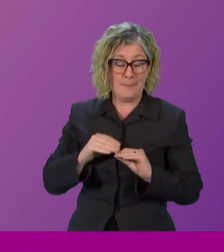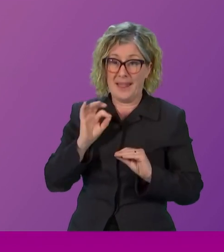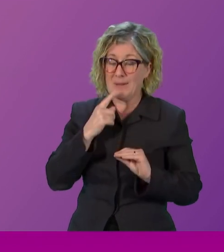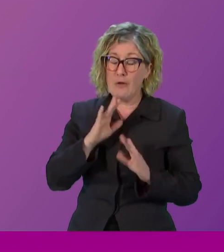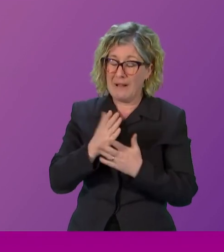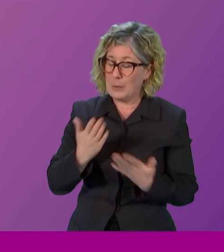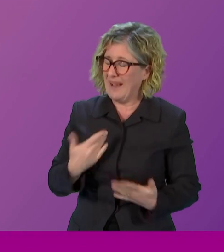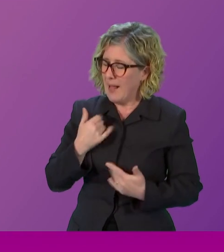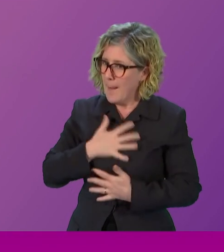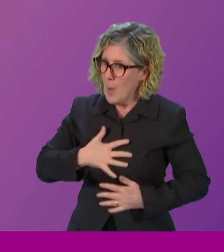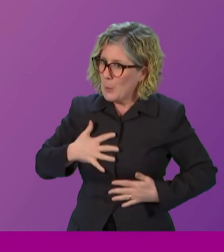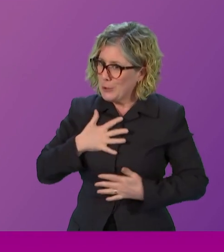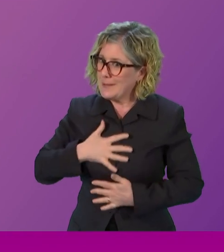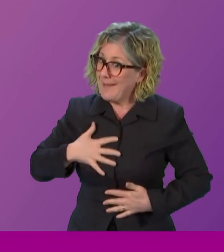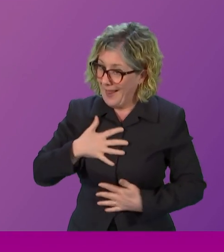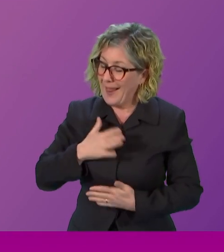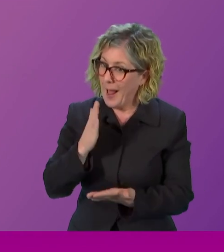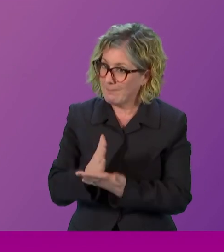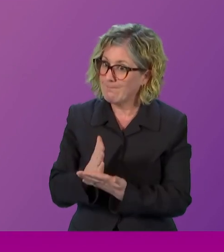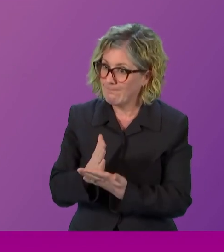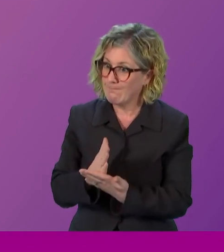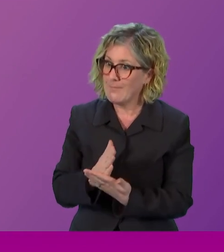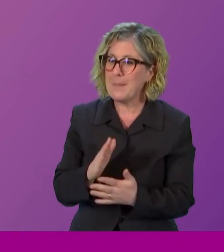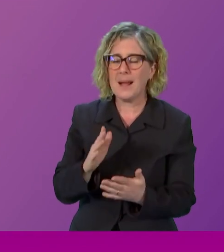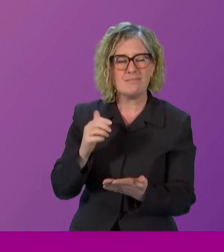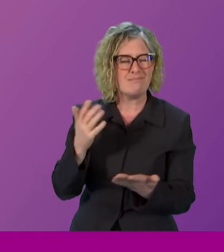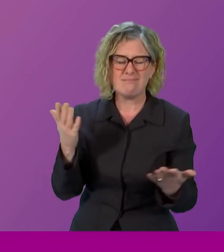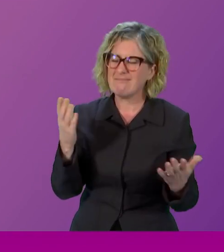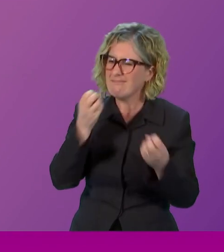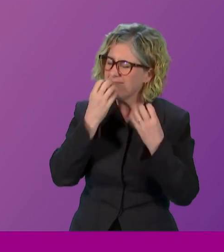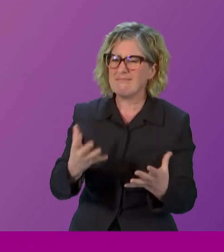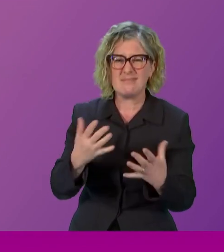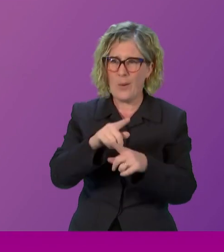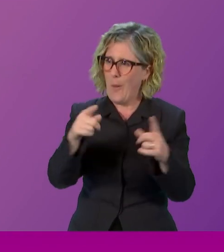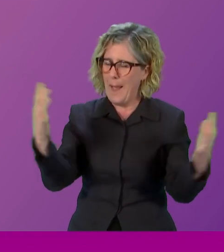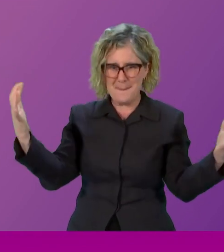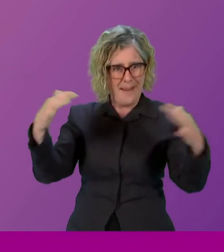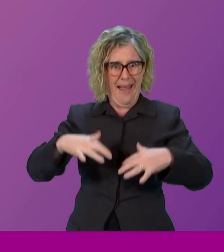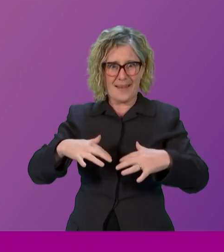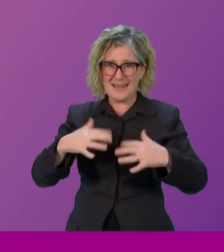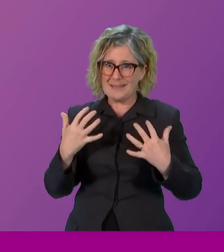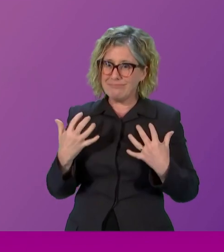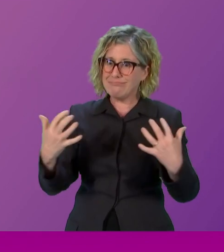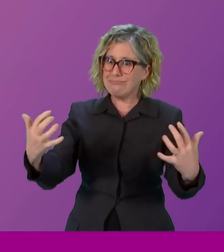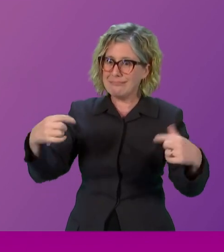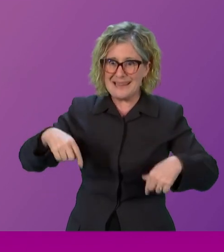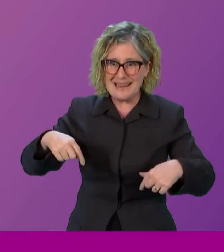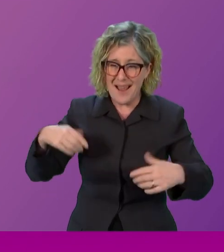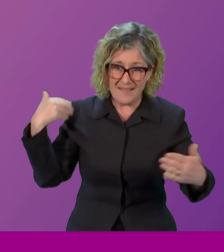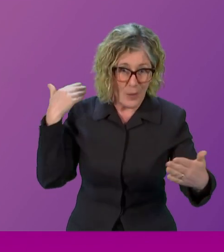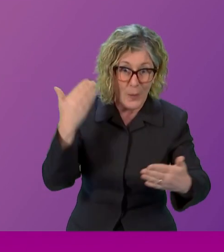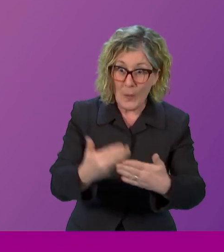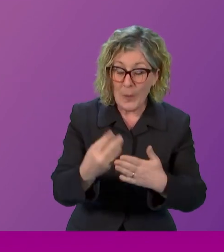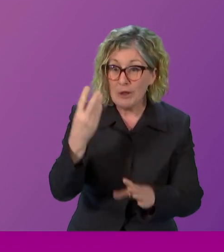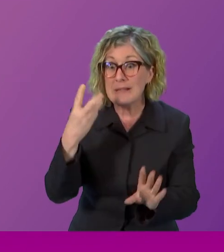And it's great having everybody back again after all this time. And I think we can confirm we're back here next year.